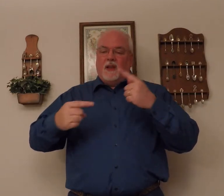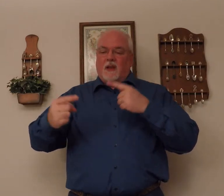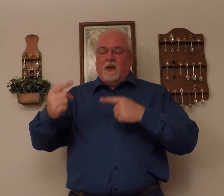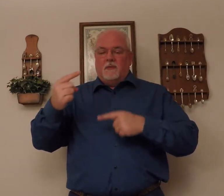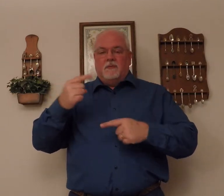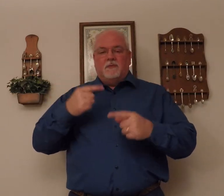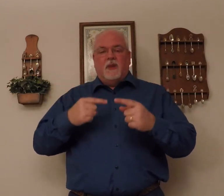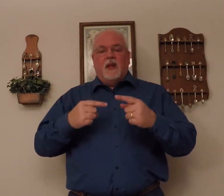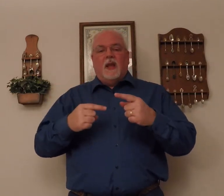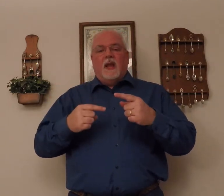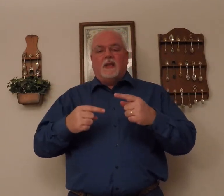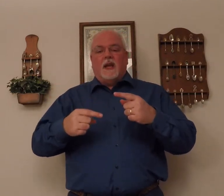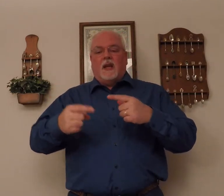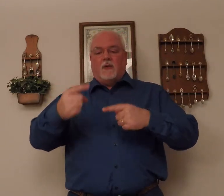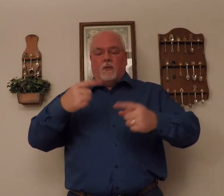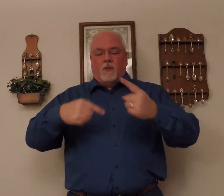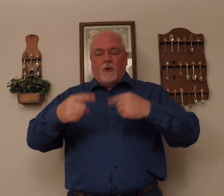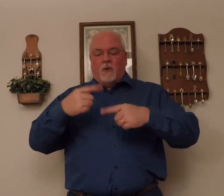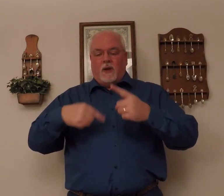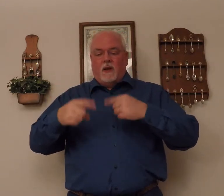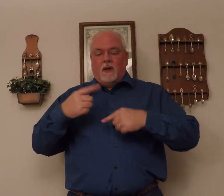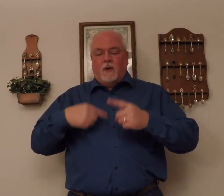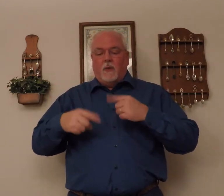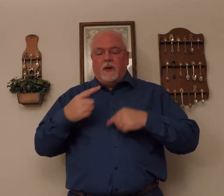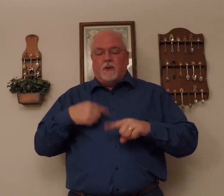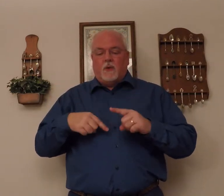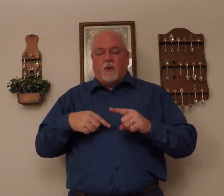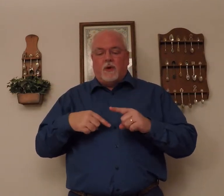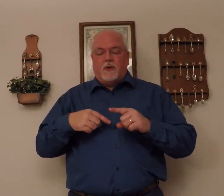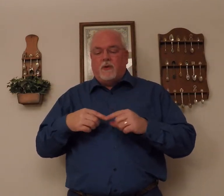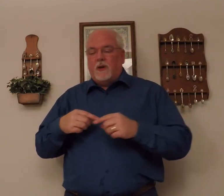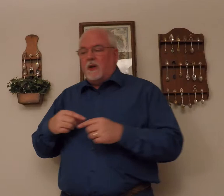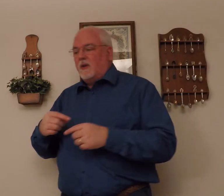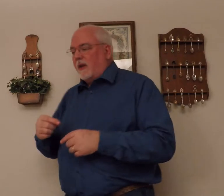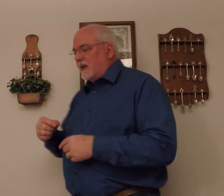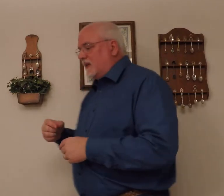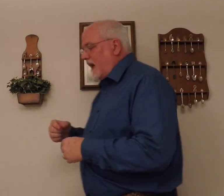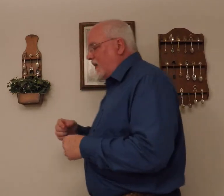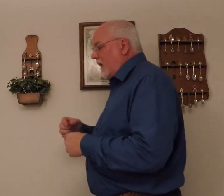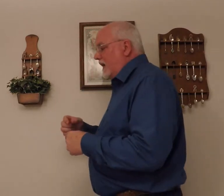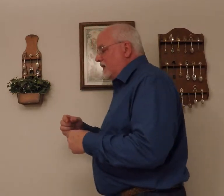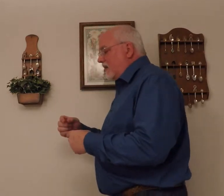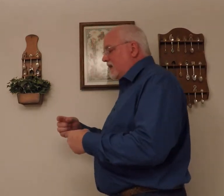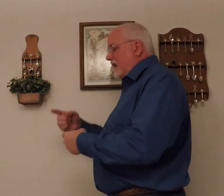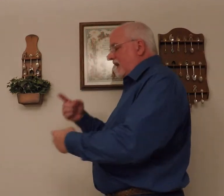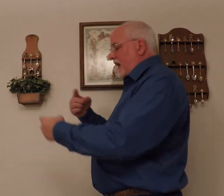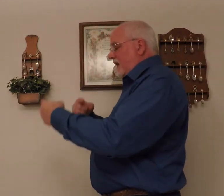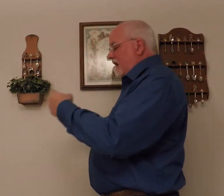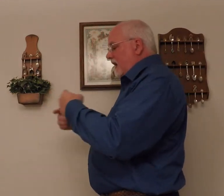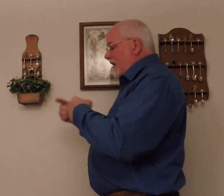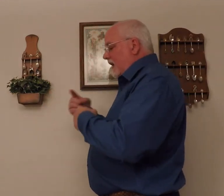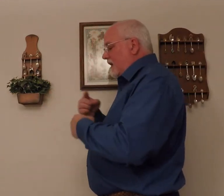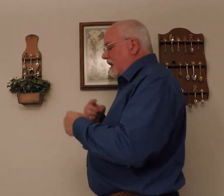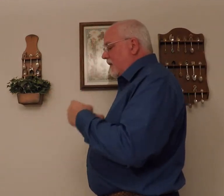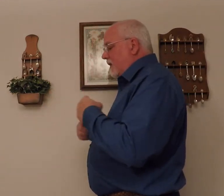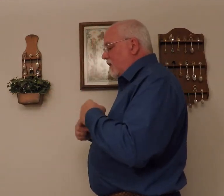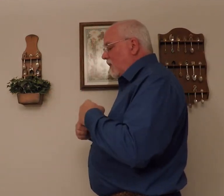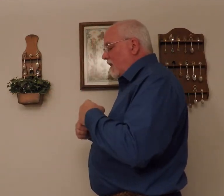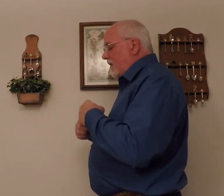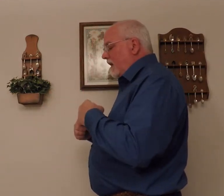Come. It's kind of like rolling a wheel toward you. I'm going to do that sideways so you can see that. It is coming toward me.